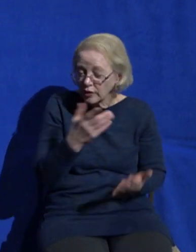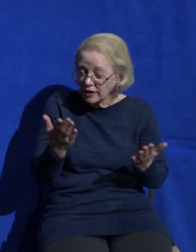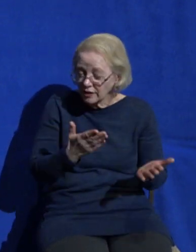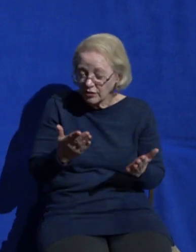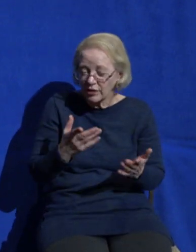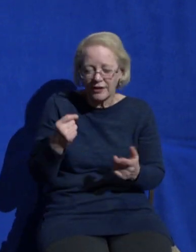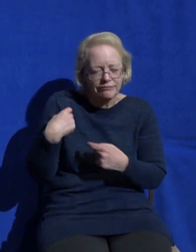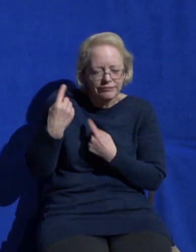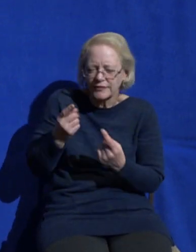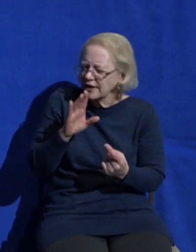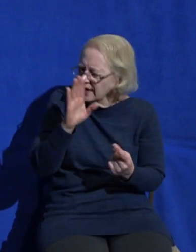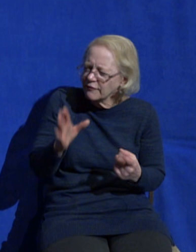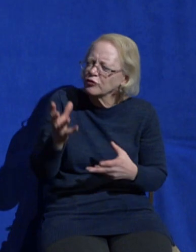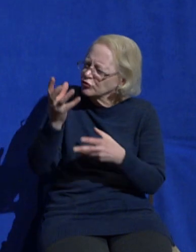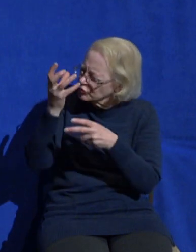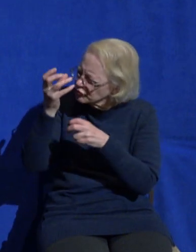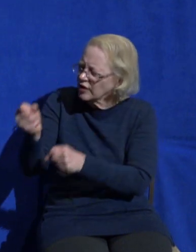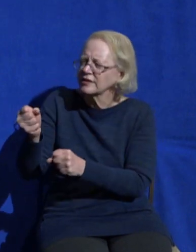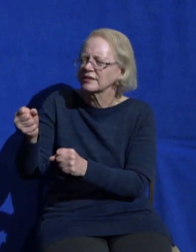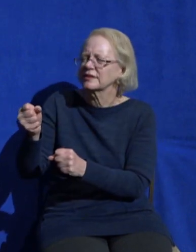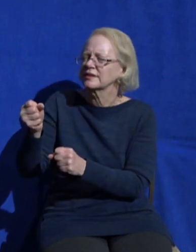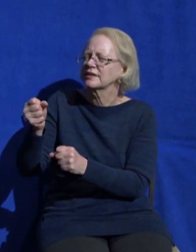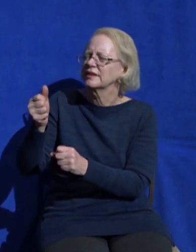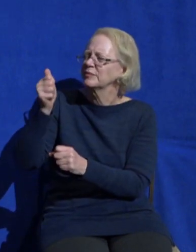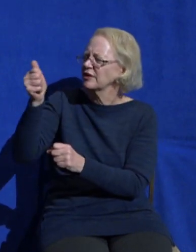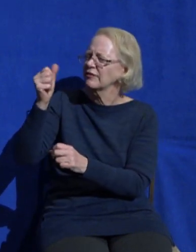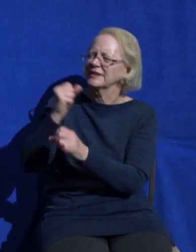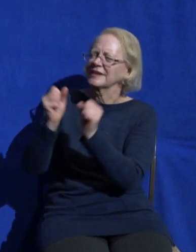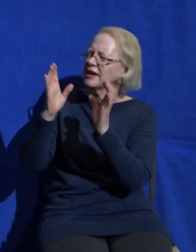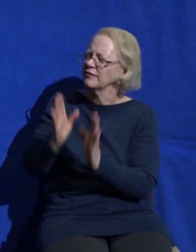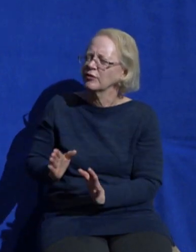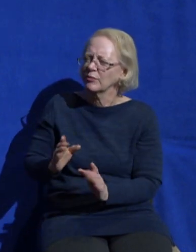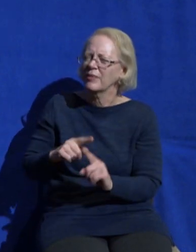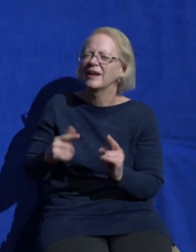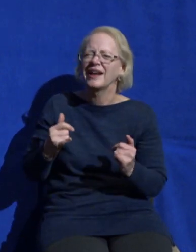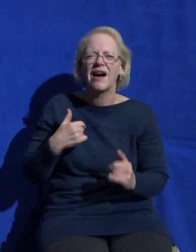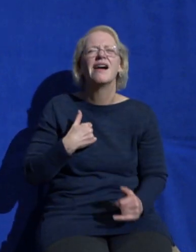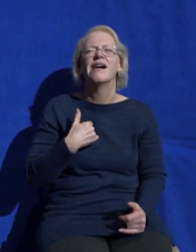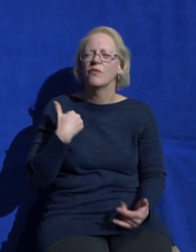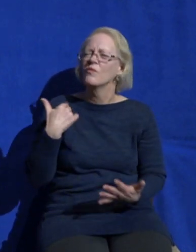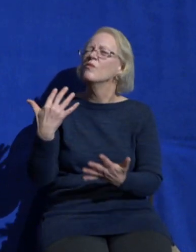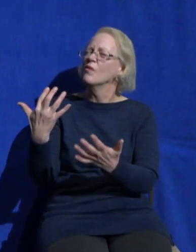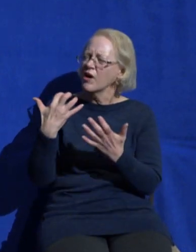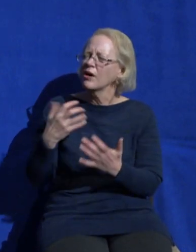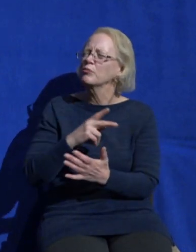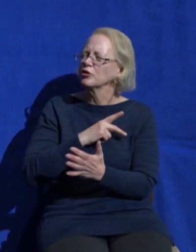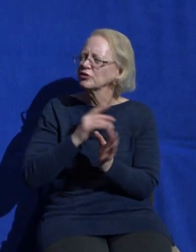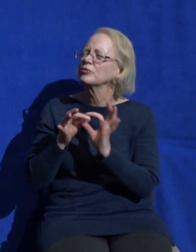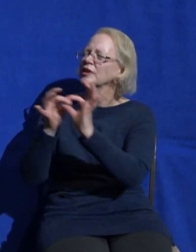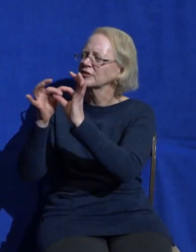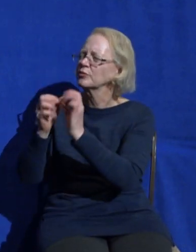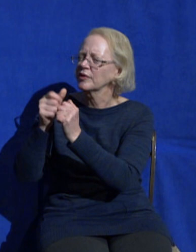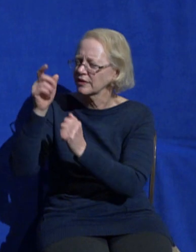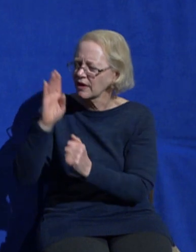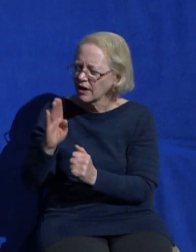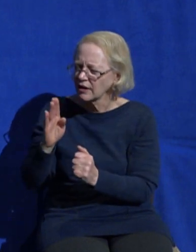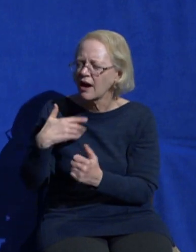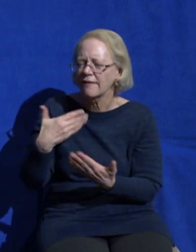things one I want you to take a moment to pray also I want you to tell God that you are putting your trust in Jesus his death his resurrection